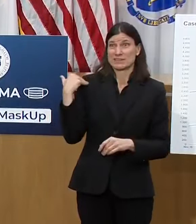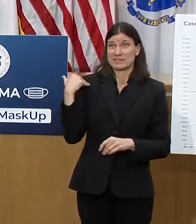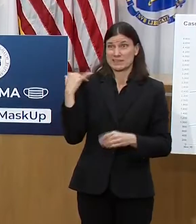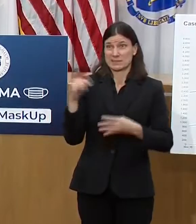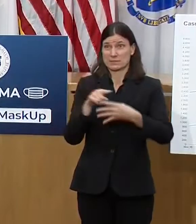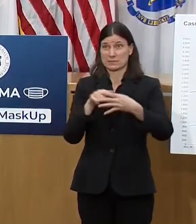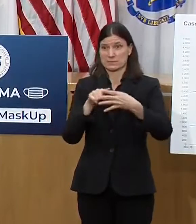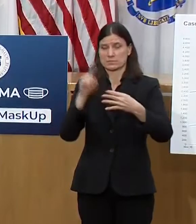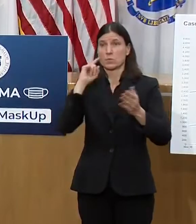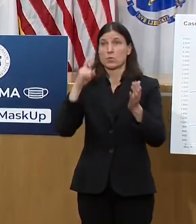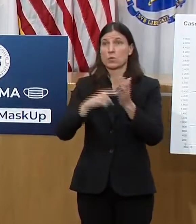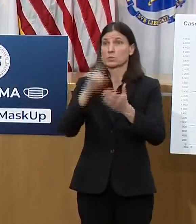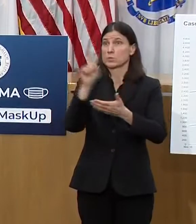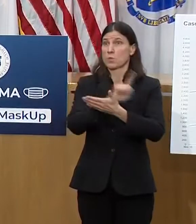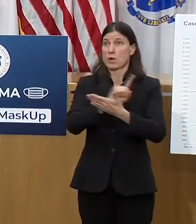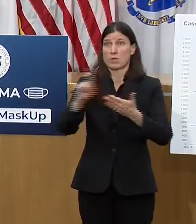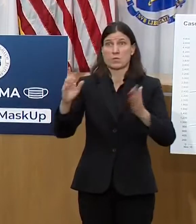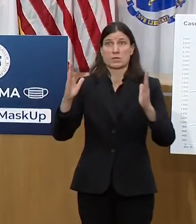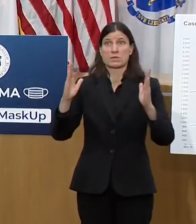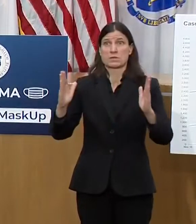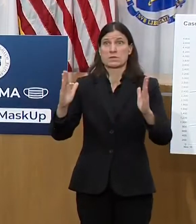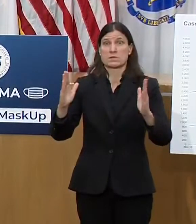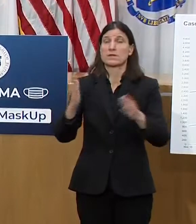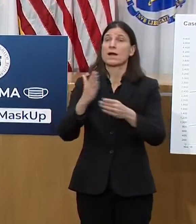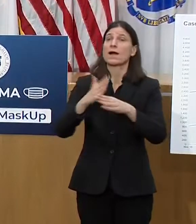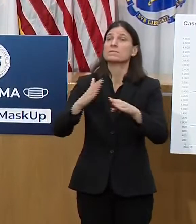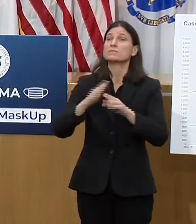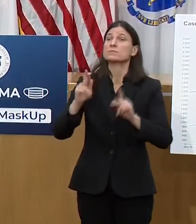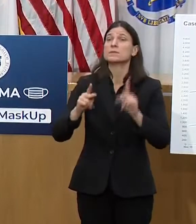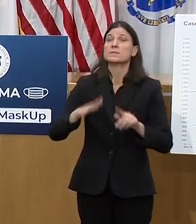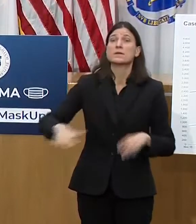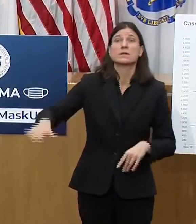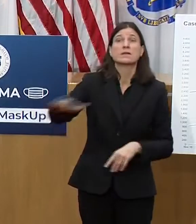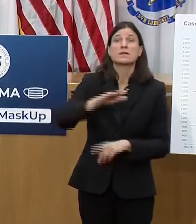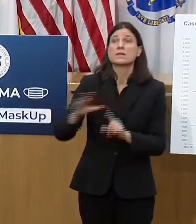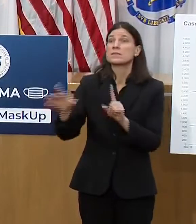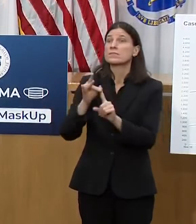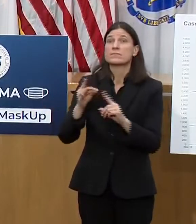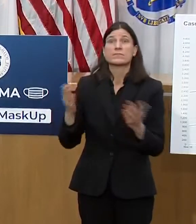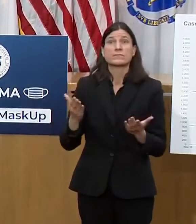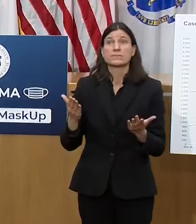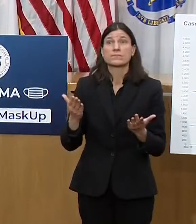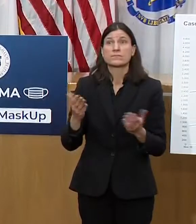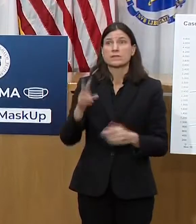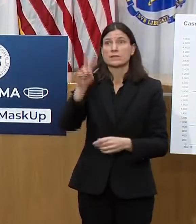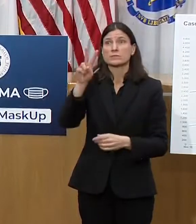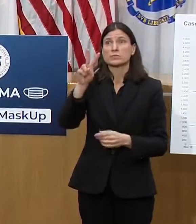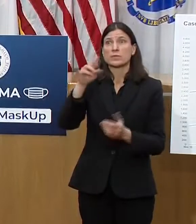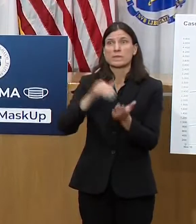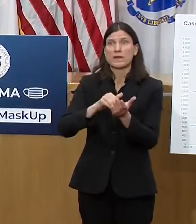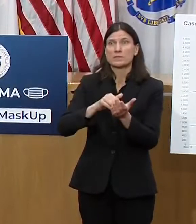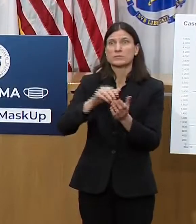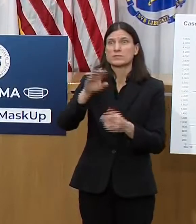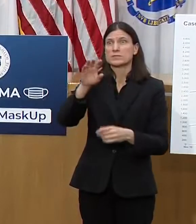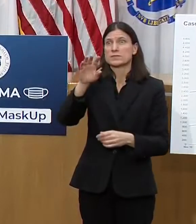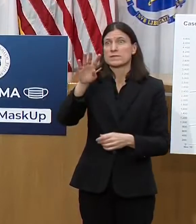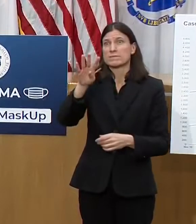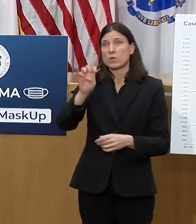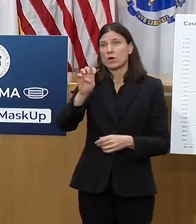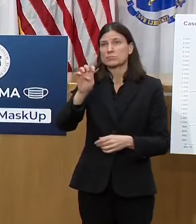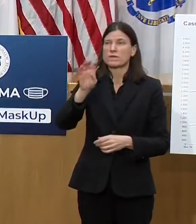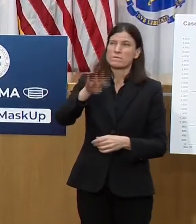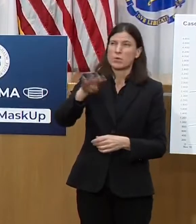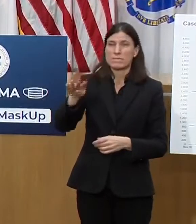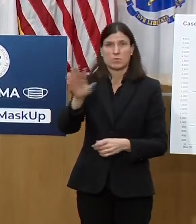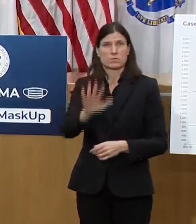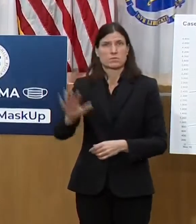on December 1st was about 2,444 cases, which would have been four